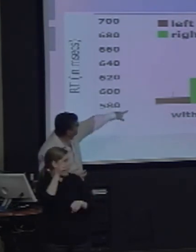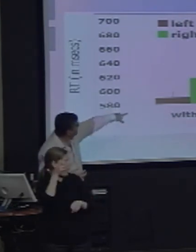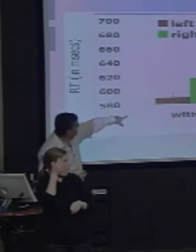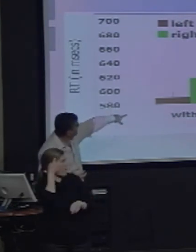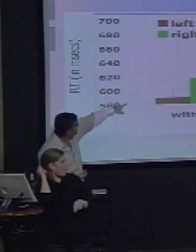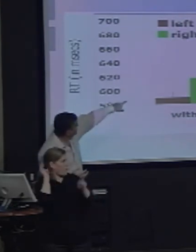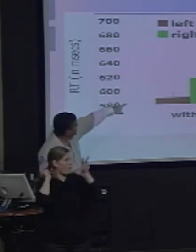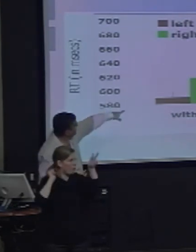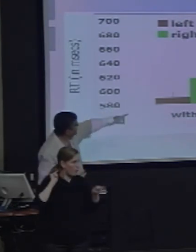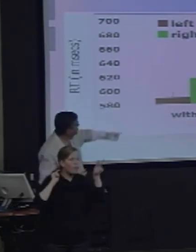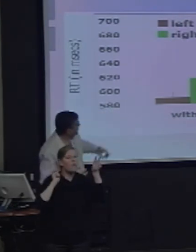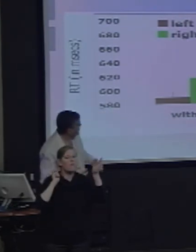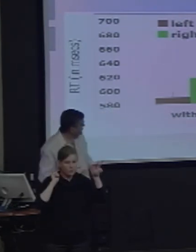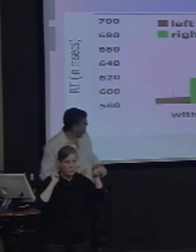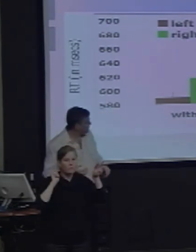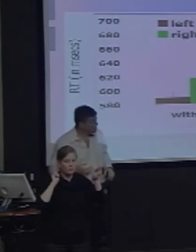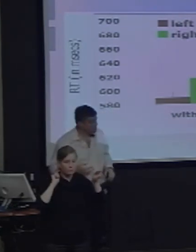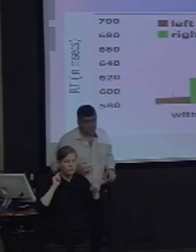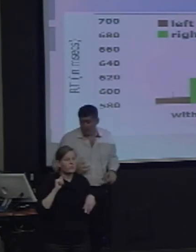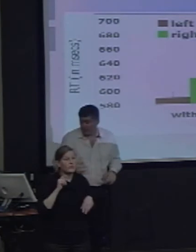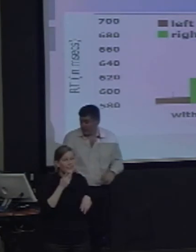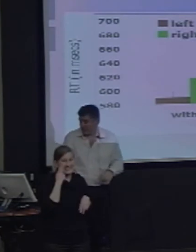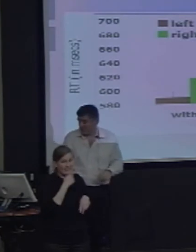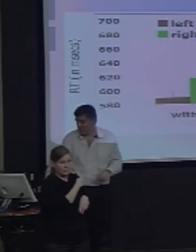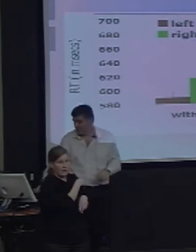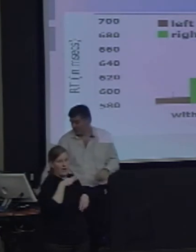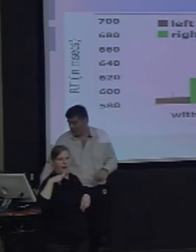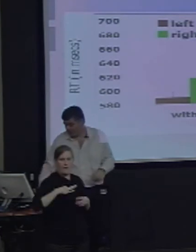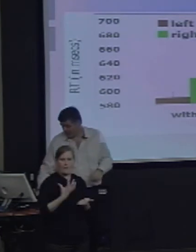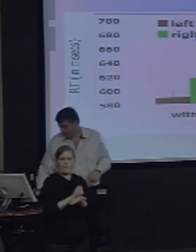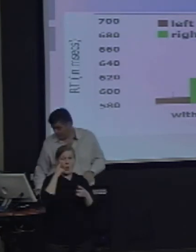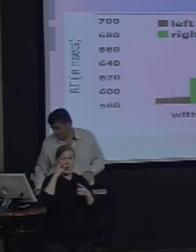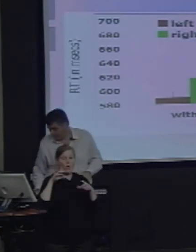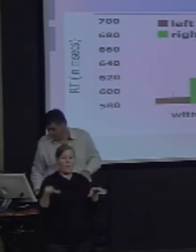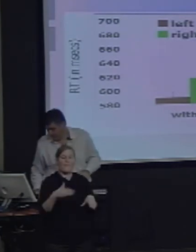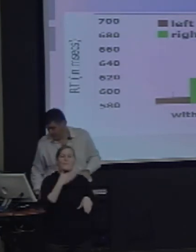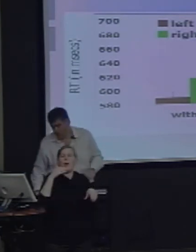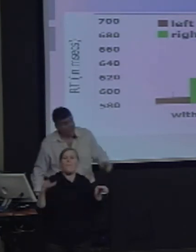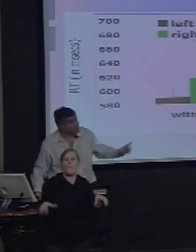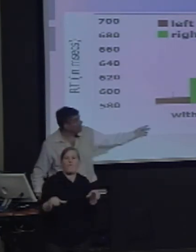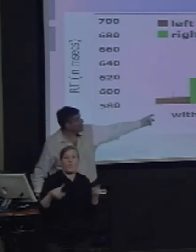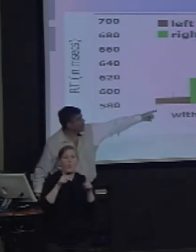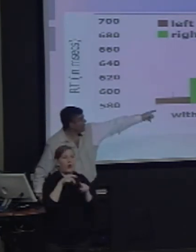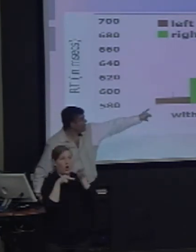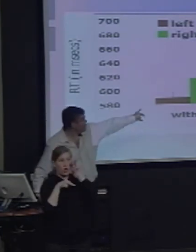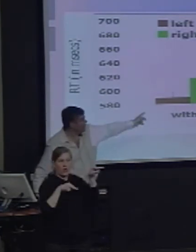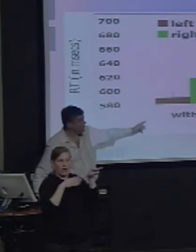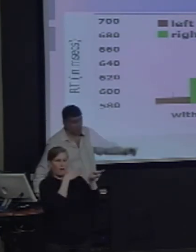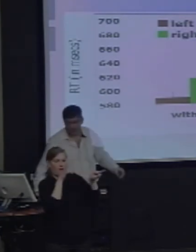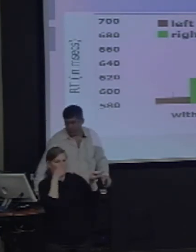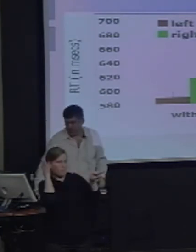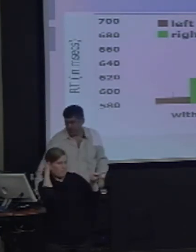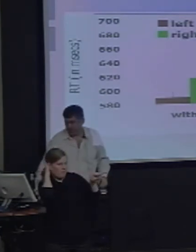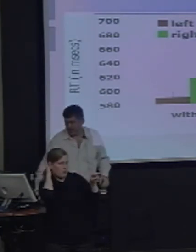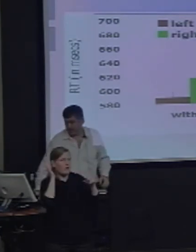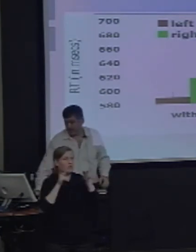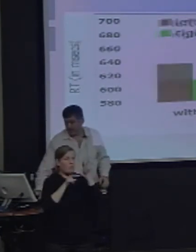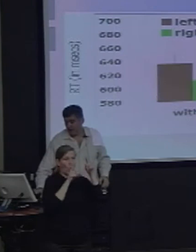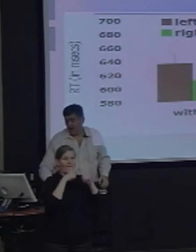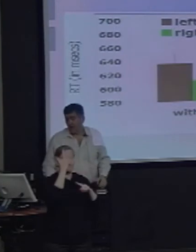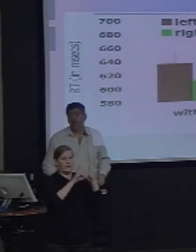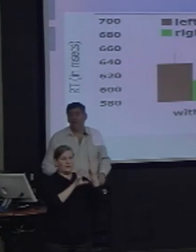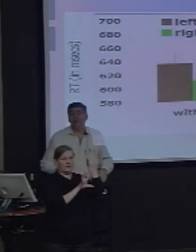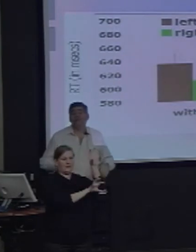You can get this advantage, your better performance in left versus right. You're also a little slower if it's between versus within.